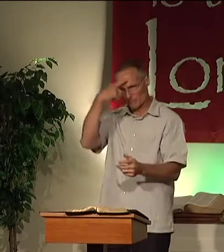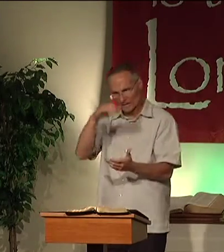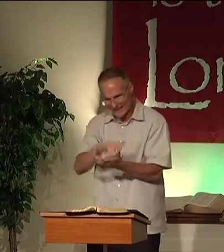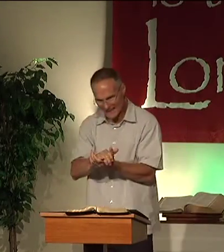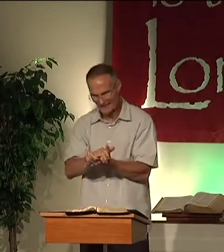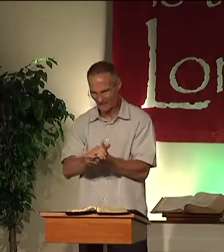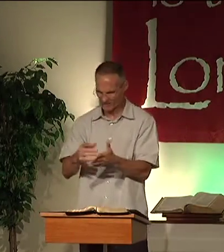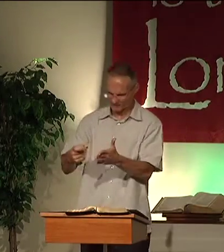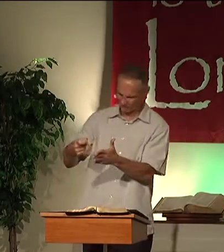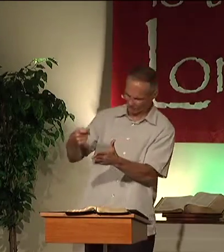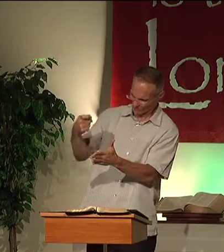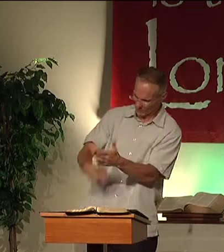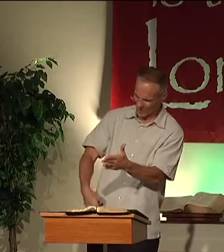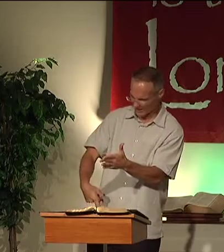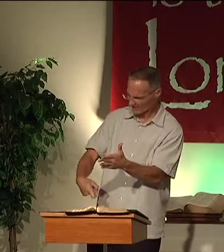But we believe